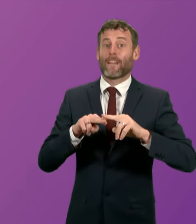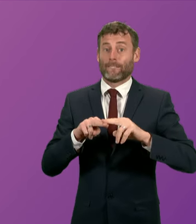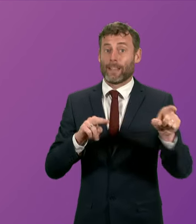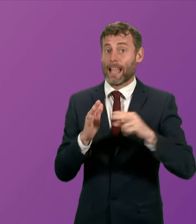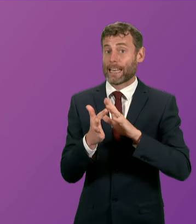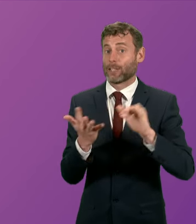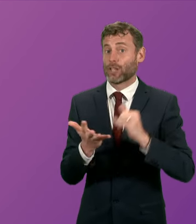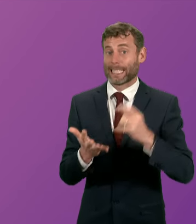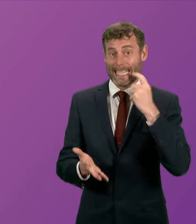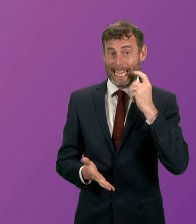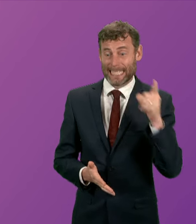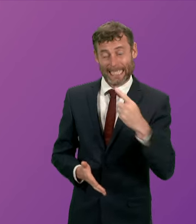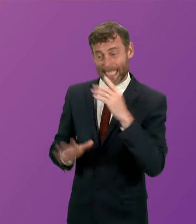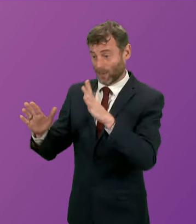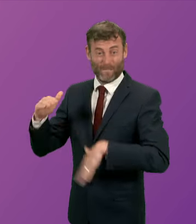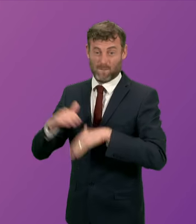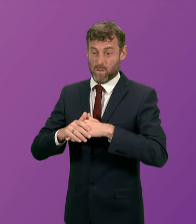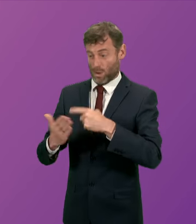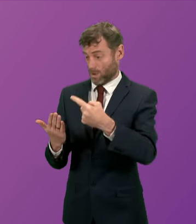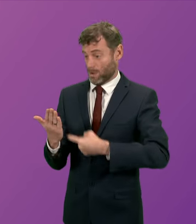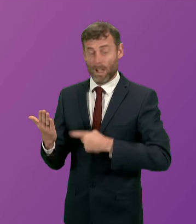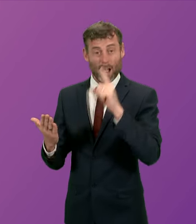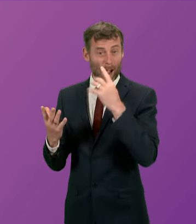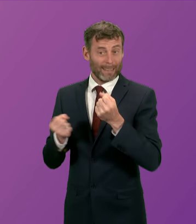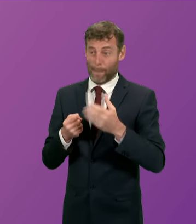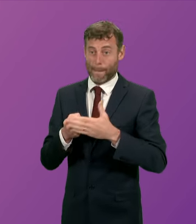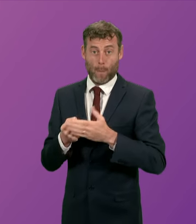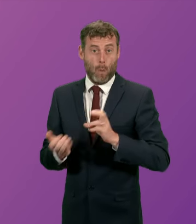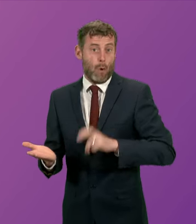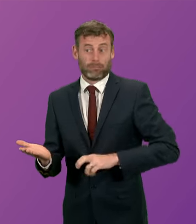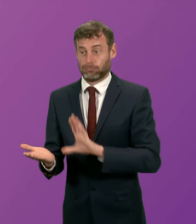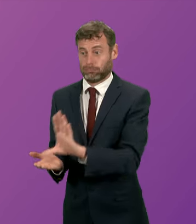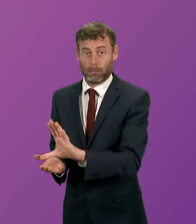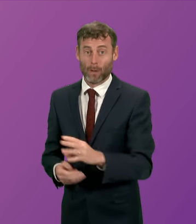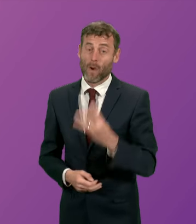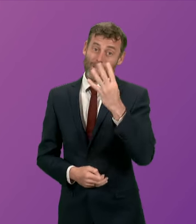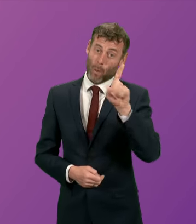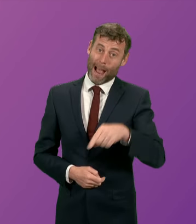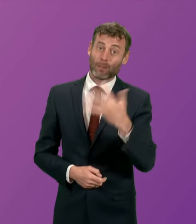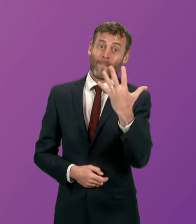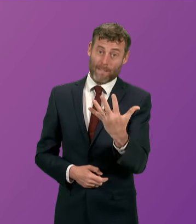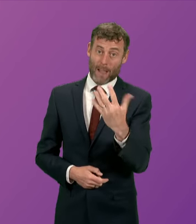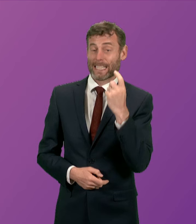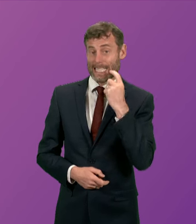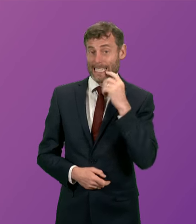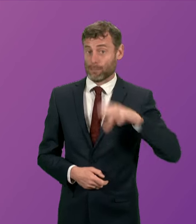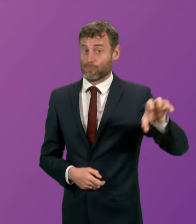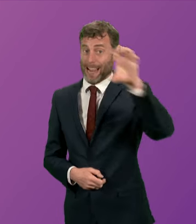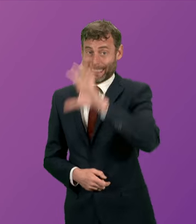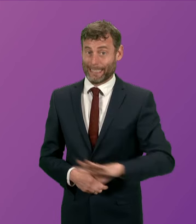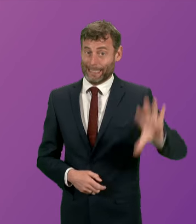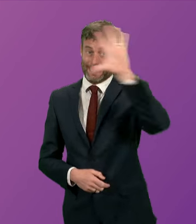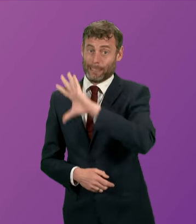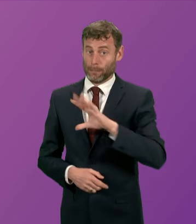frustration, they can't take any more NHS patients. In fact, four out of five practices across the country aren't accepting new